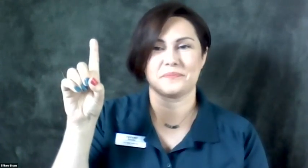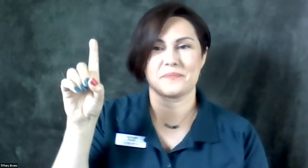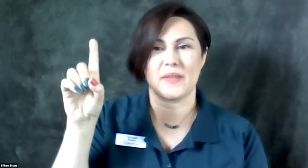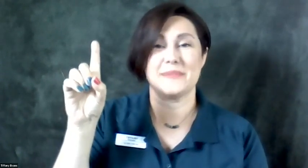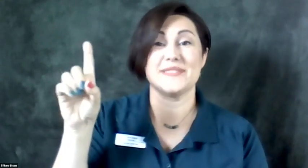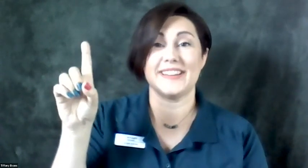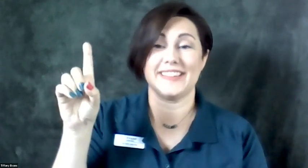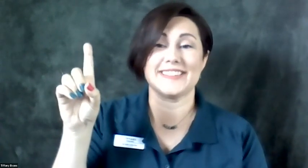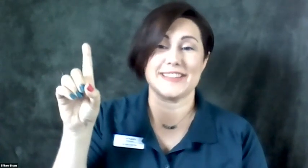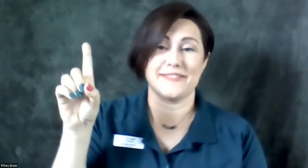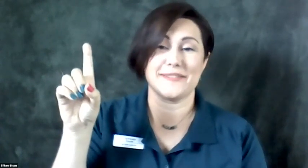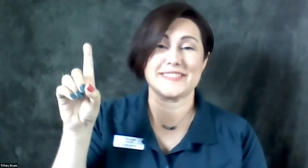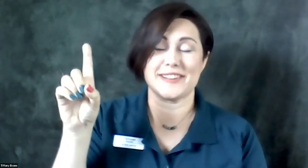Okay, I'm to do that again because I definitely messed it up.